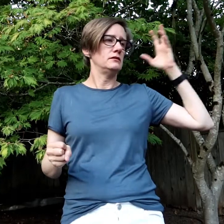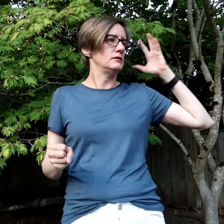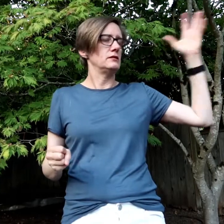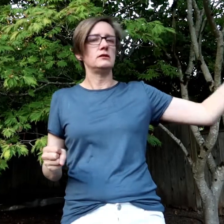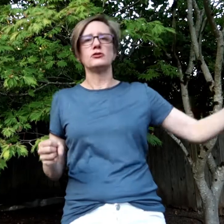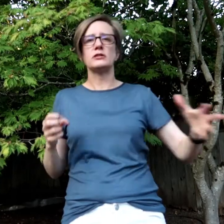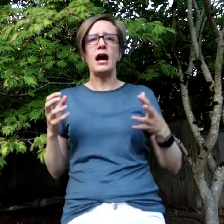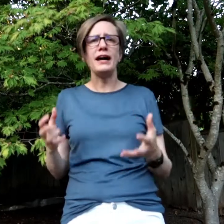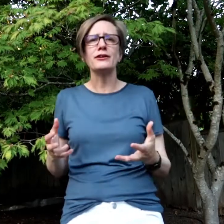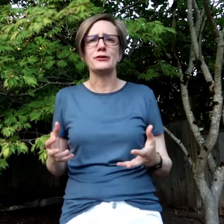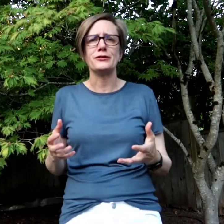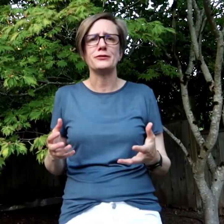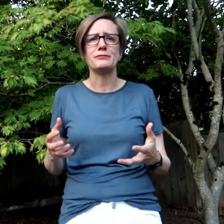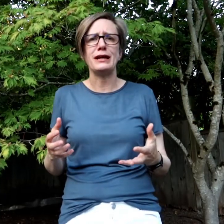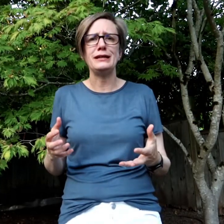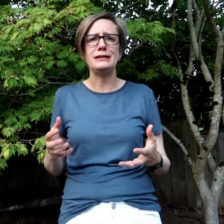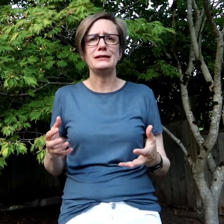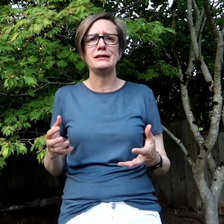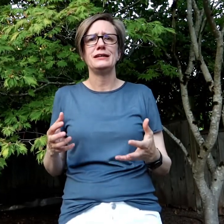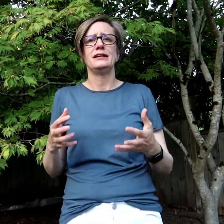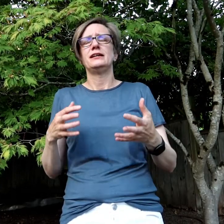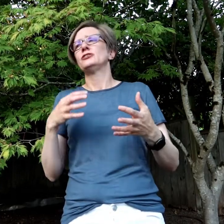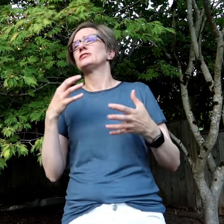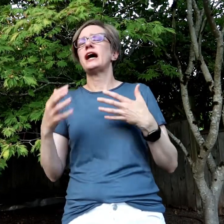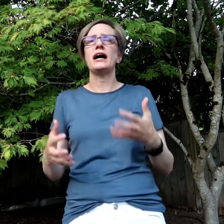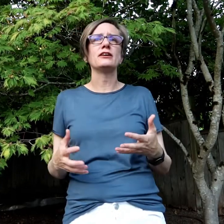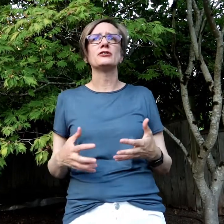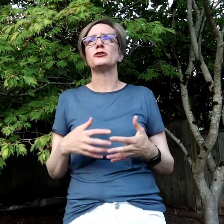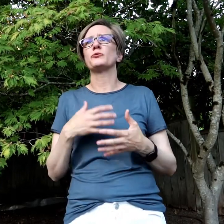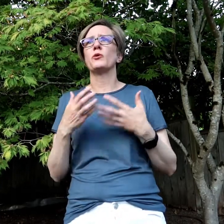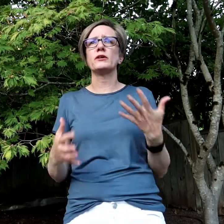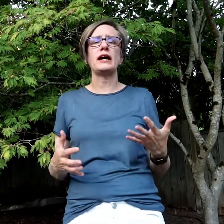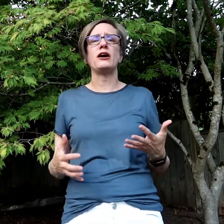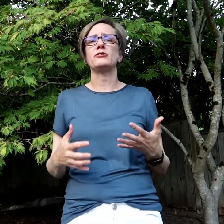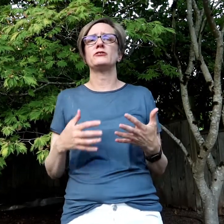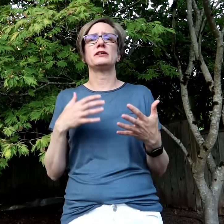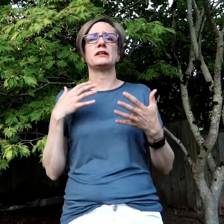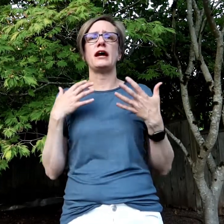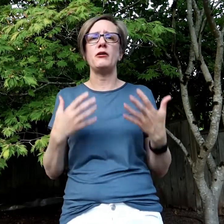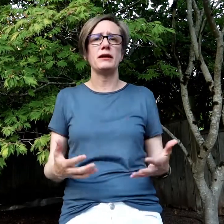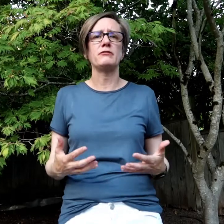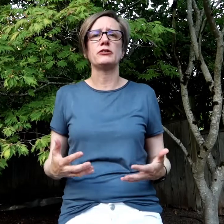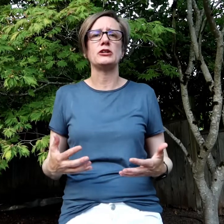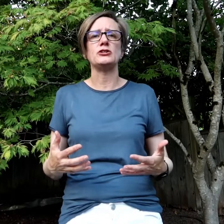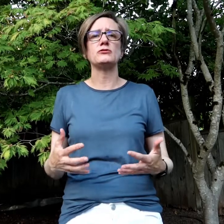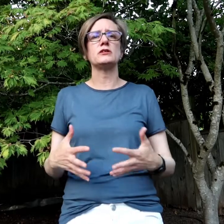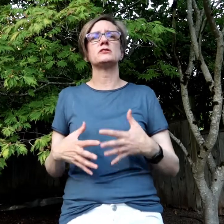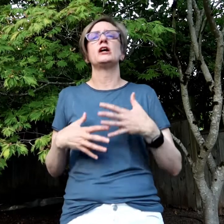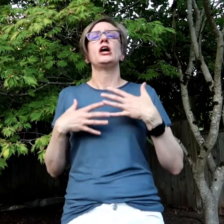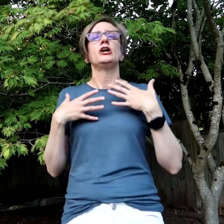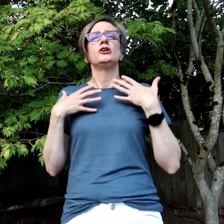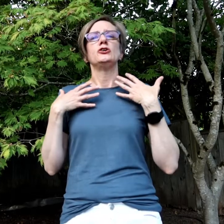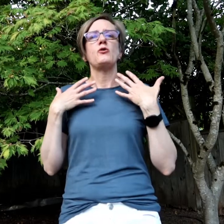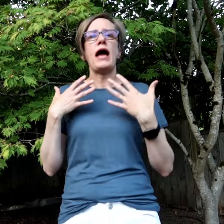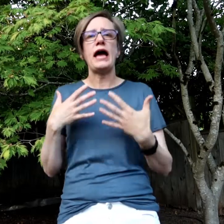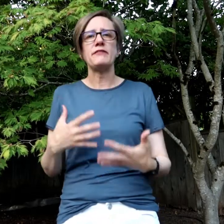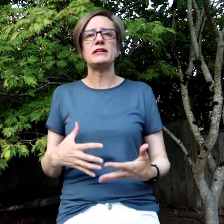you're tired, right? You're tired. You're worn out. You're thinking, how am I ever going to do this? You have to